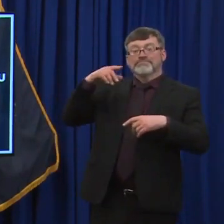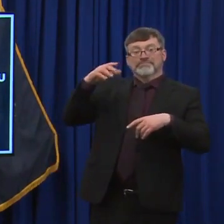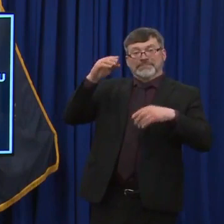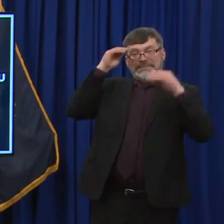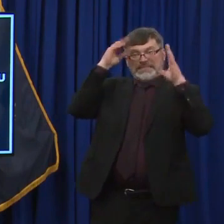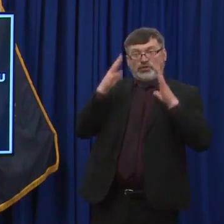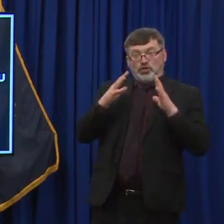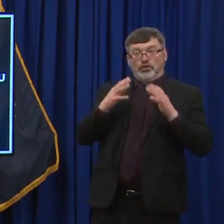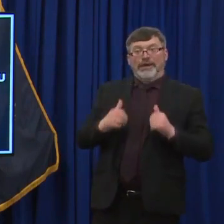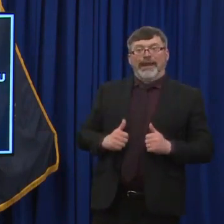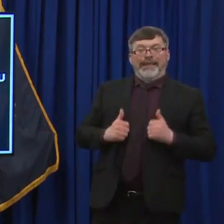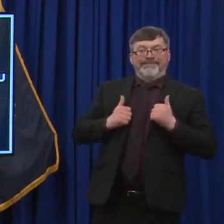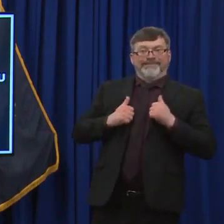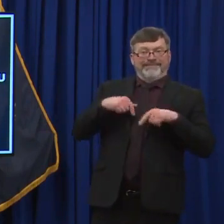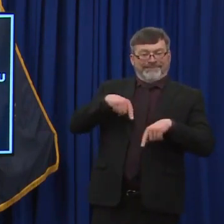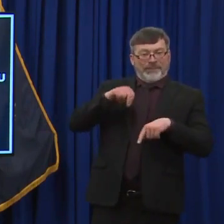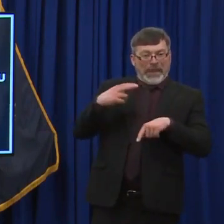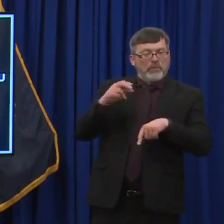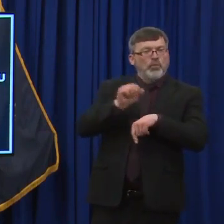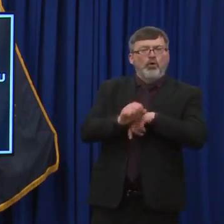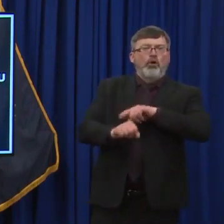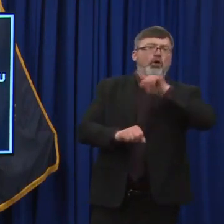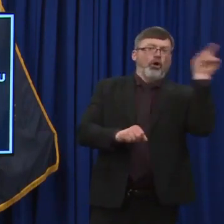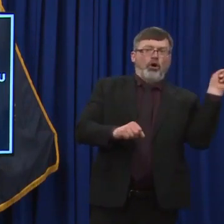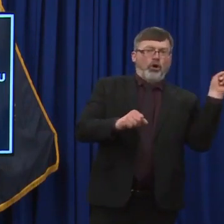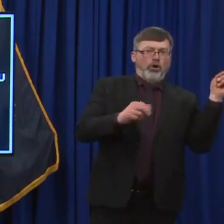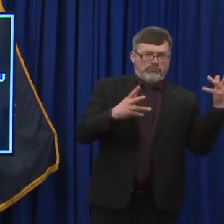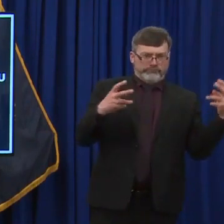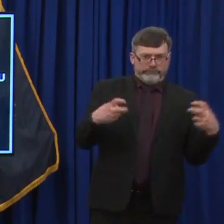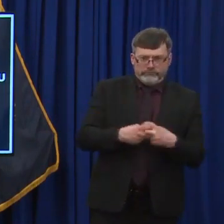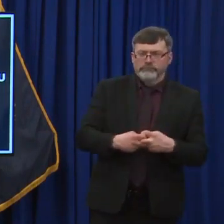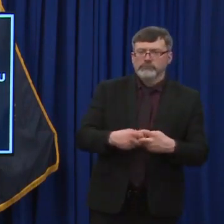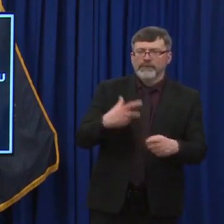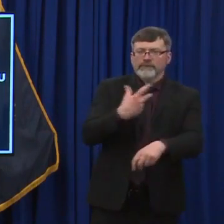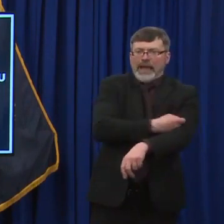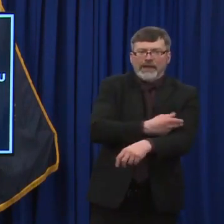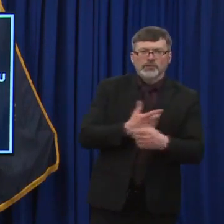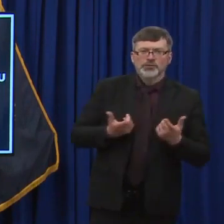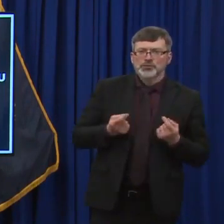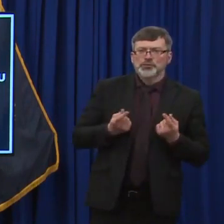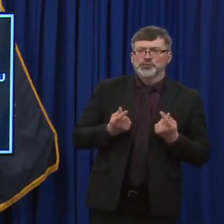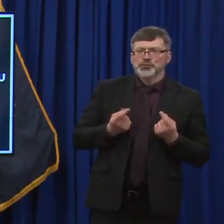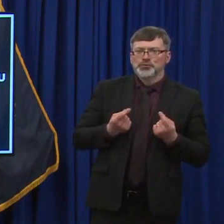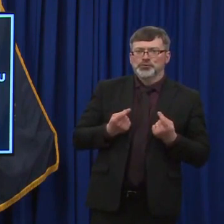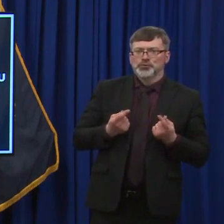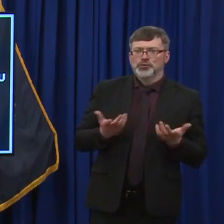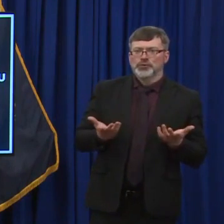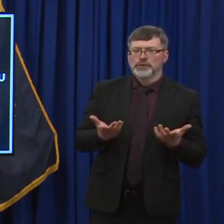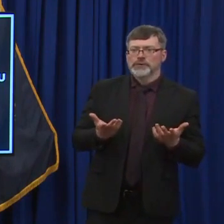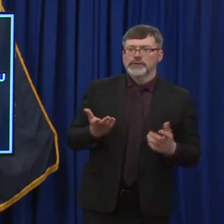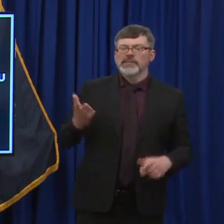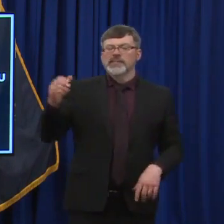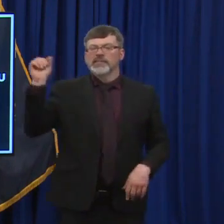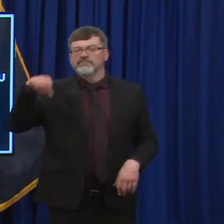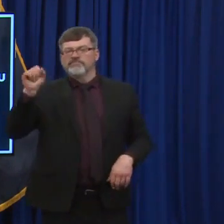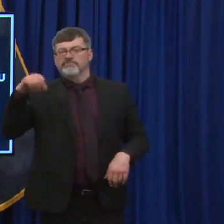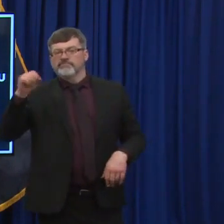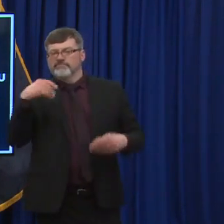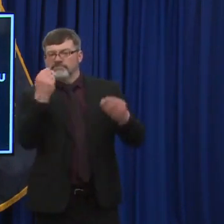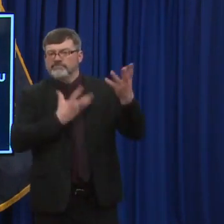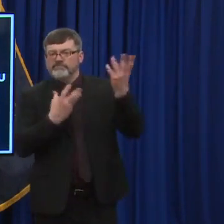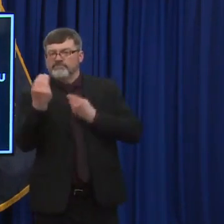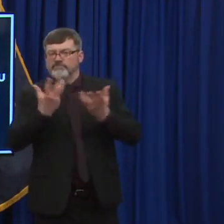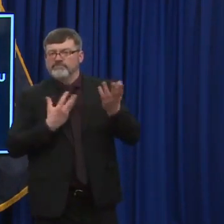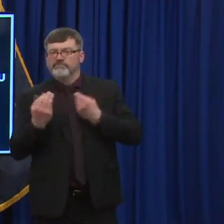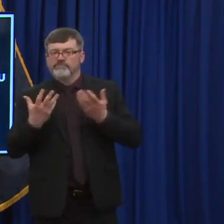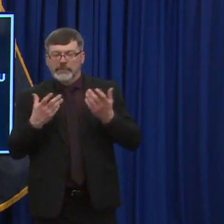not able to get the vaccine? Yeah, there's, we've heard a couple cases of teachers that live here, but they teach across the border. You know, if you